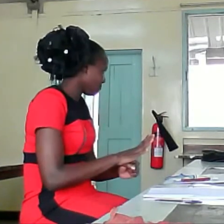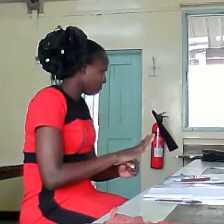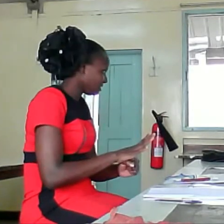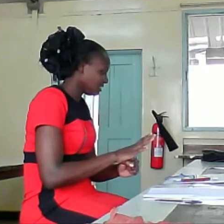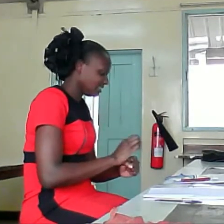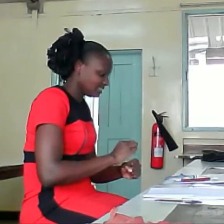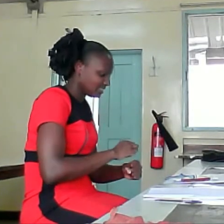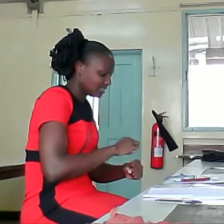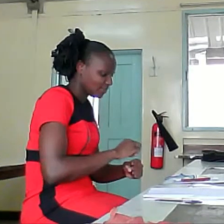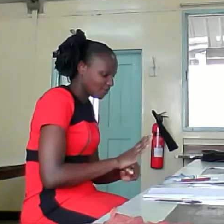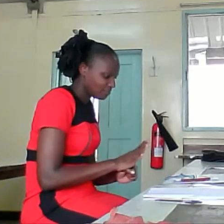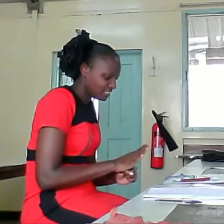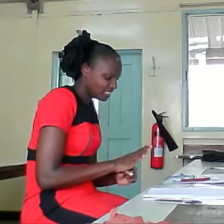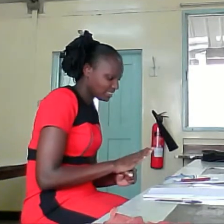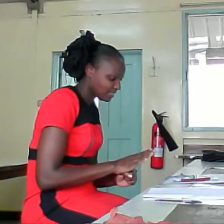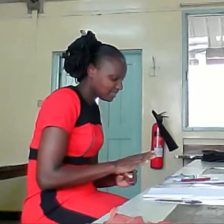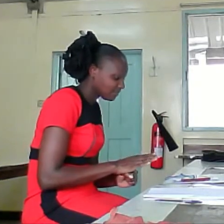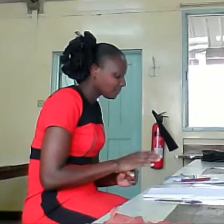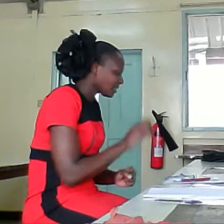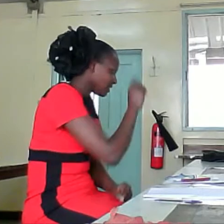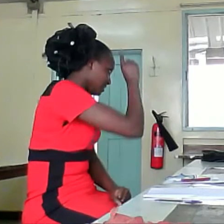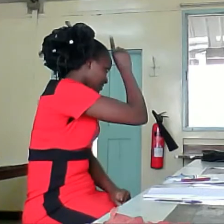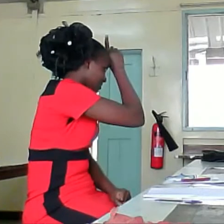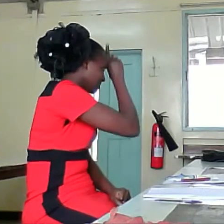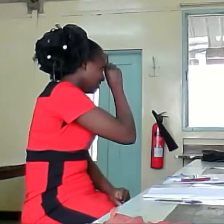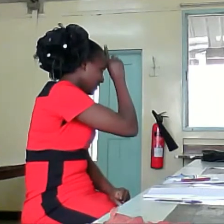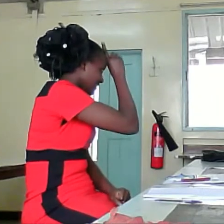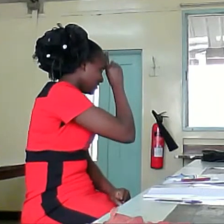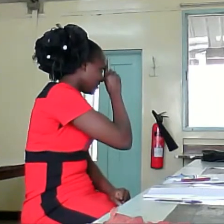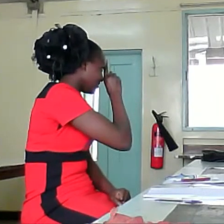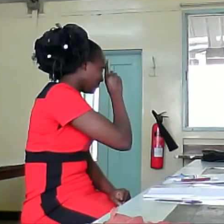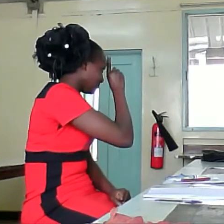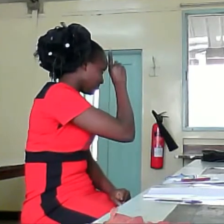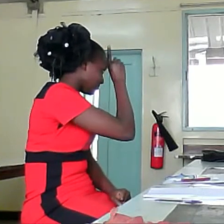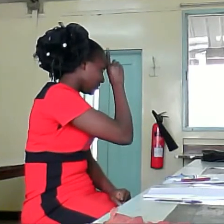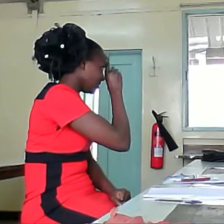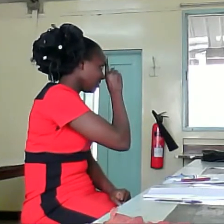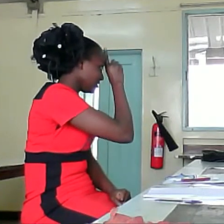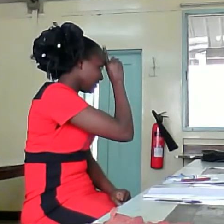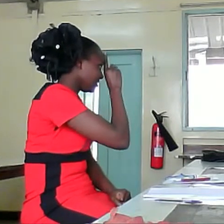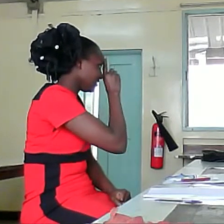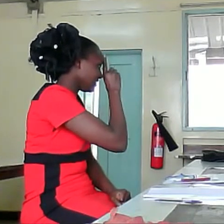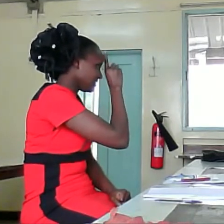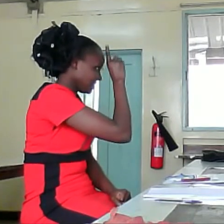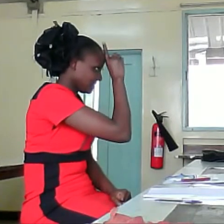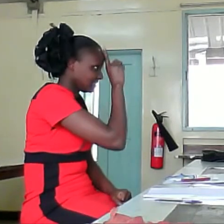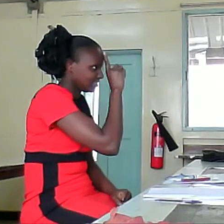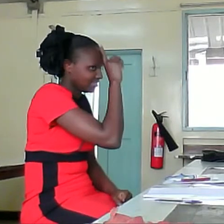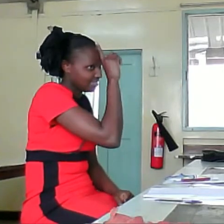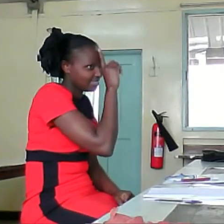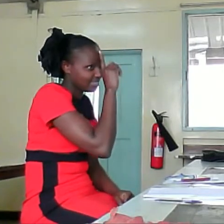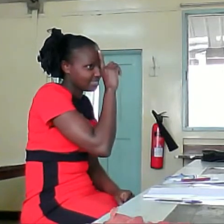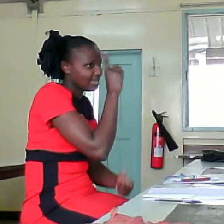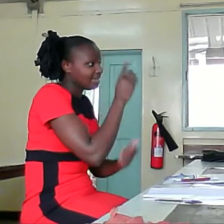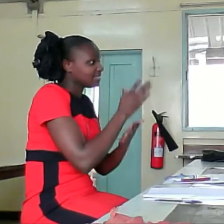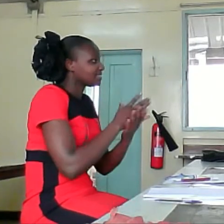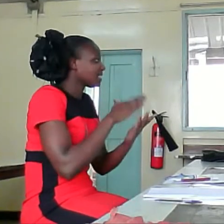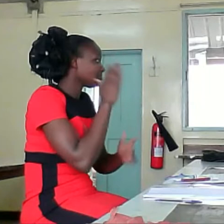COVID-19, COVID-19. Serious, serious, serious. Some